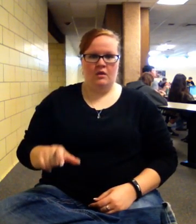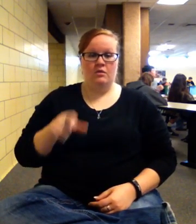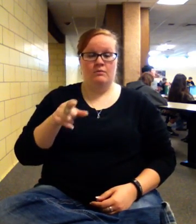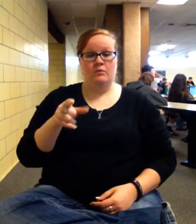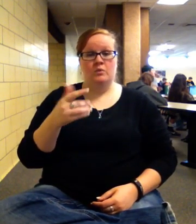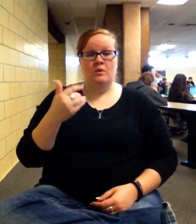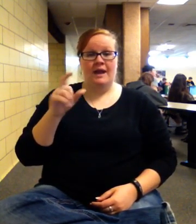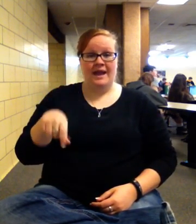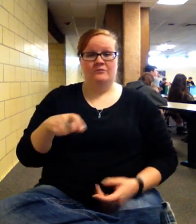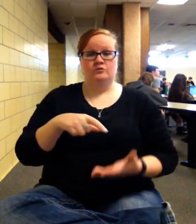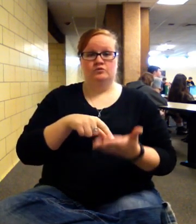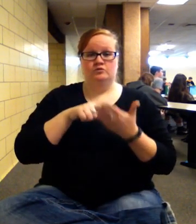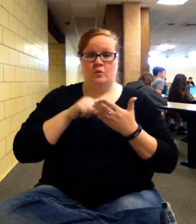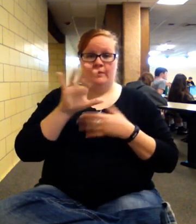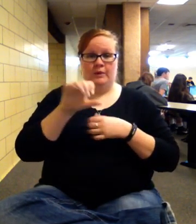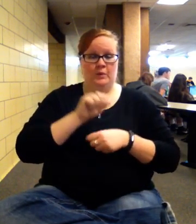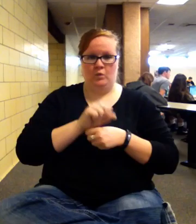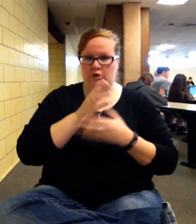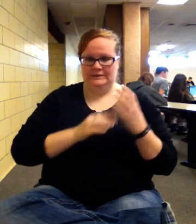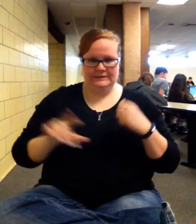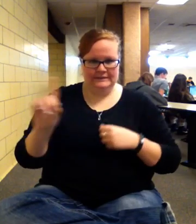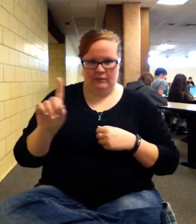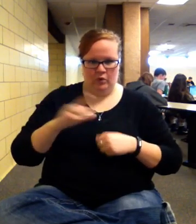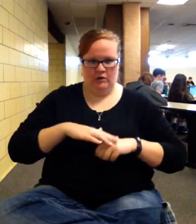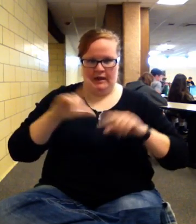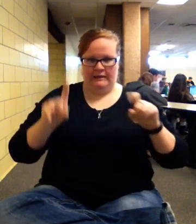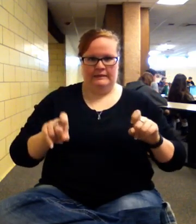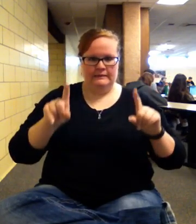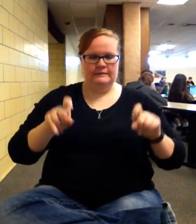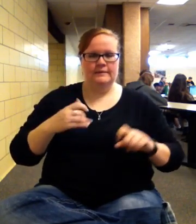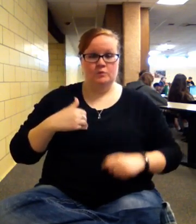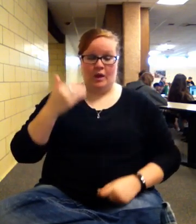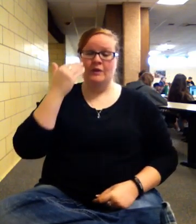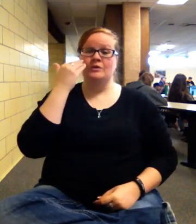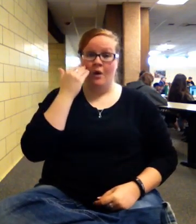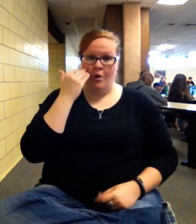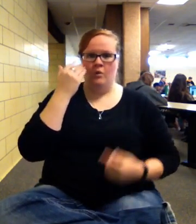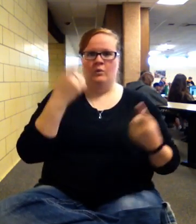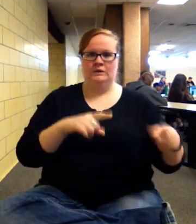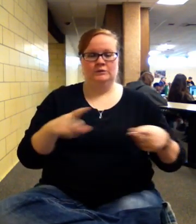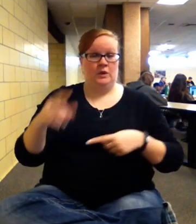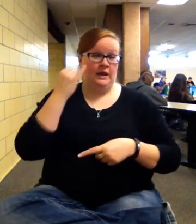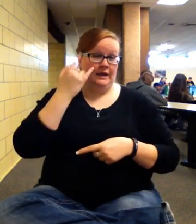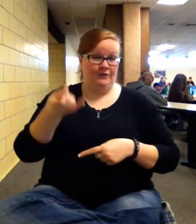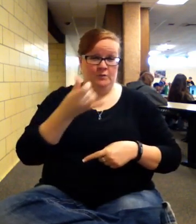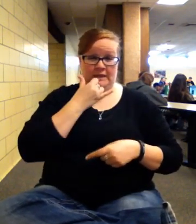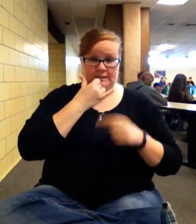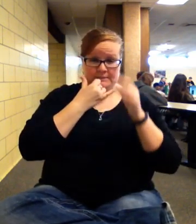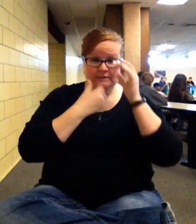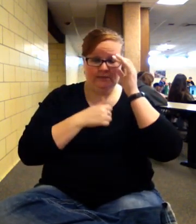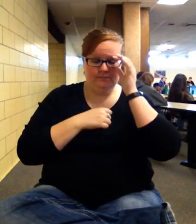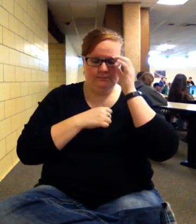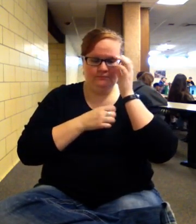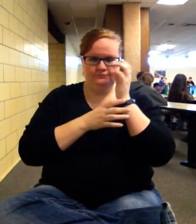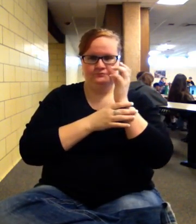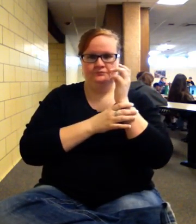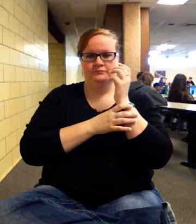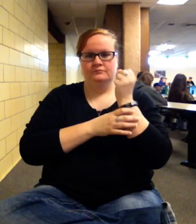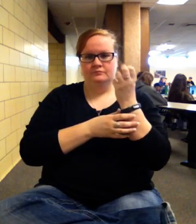have to show me your work somewhere on the exam so that I know what's going on in case you make a mistake. So with discounted